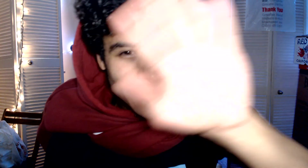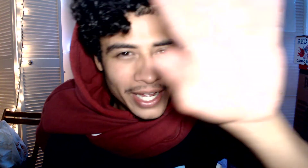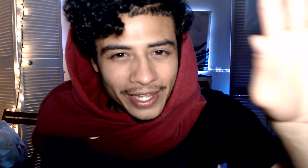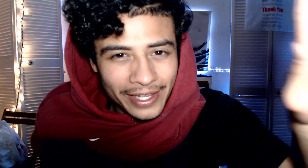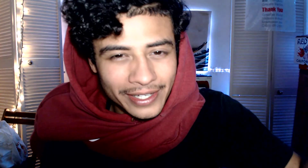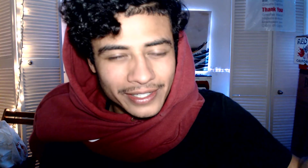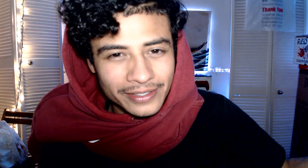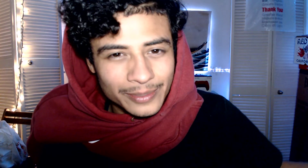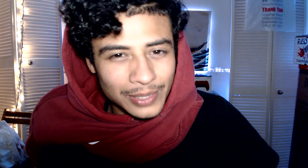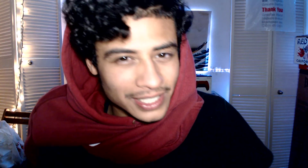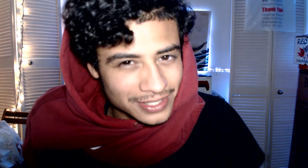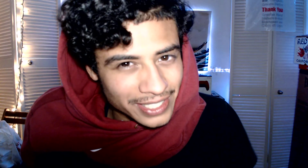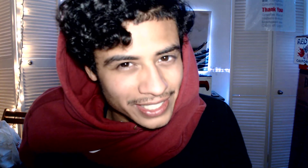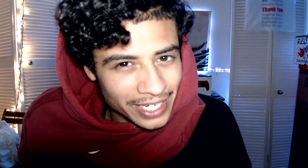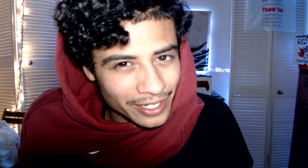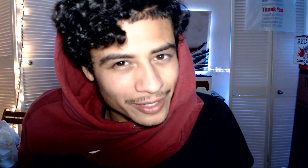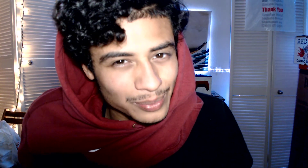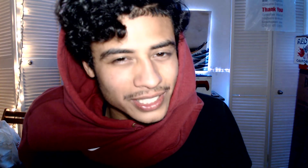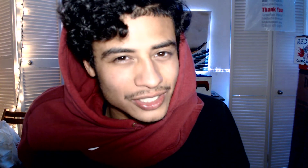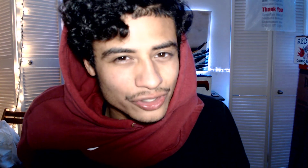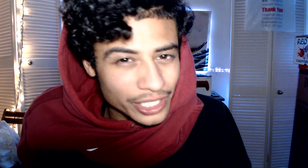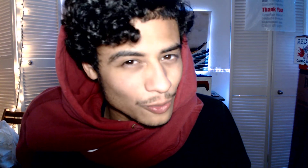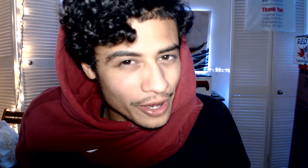please take care please please drink water water you.